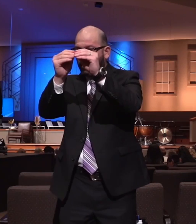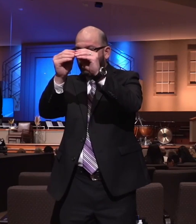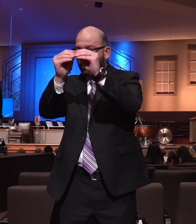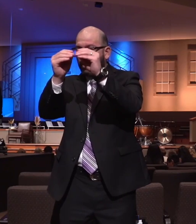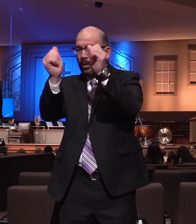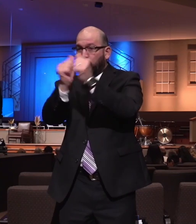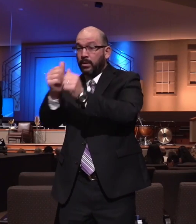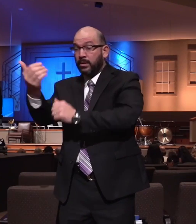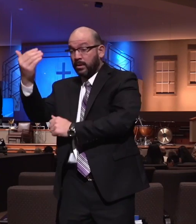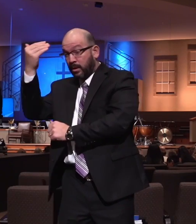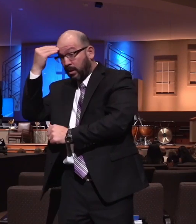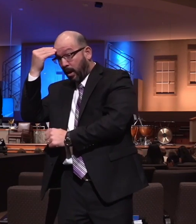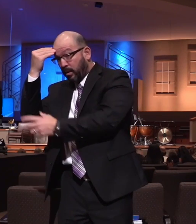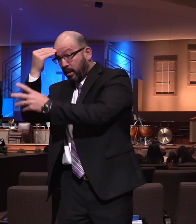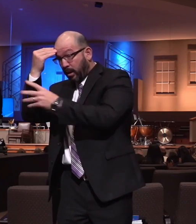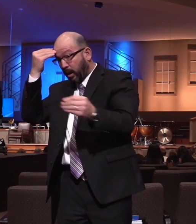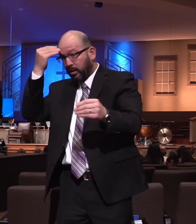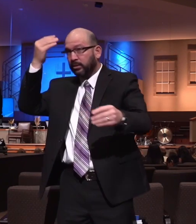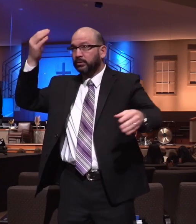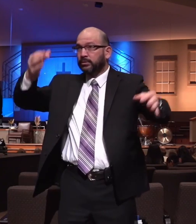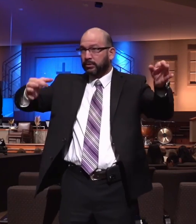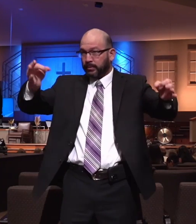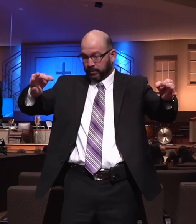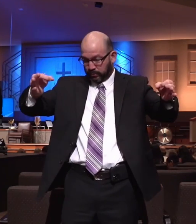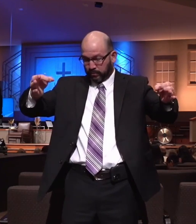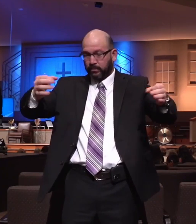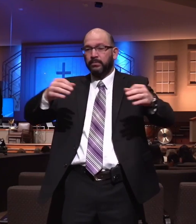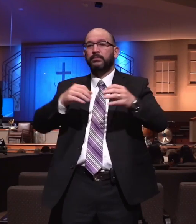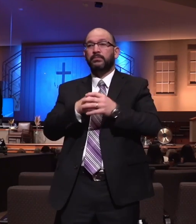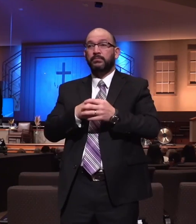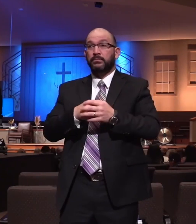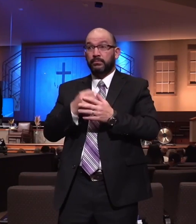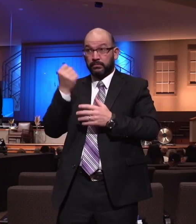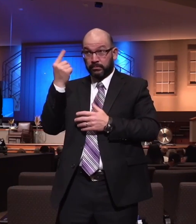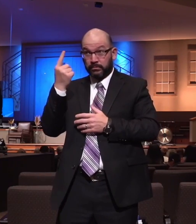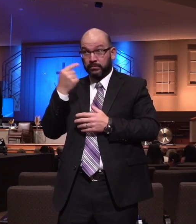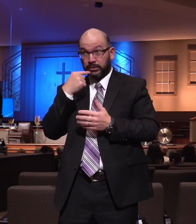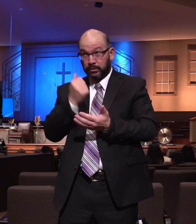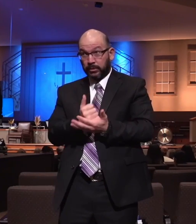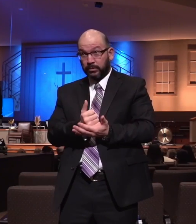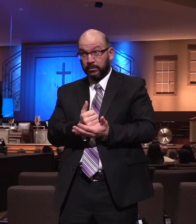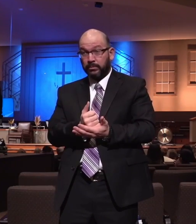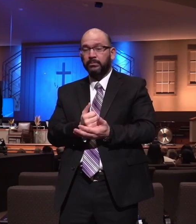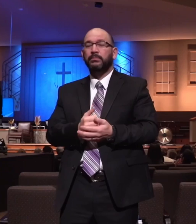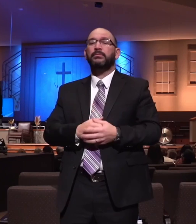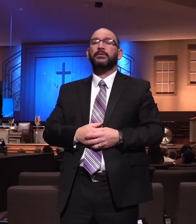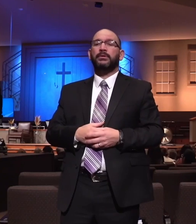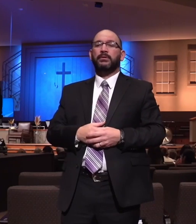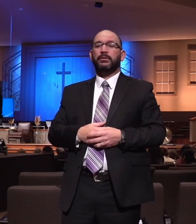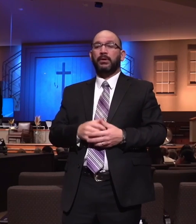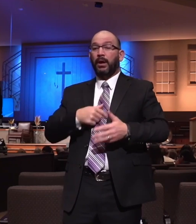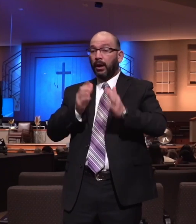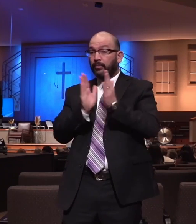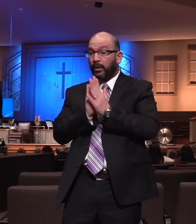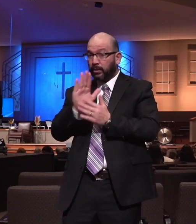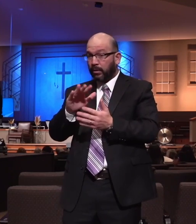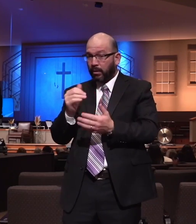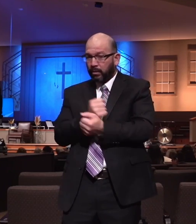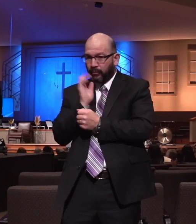knowledge and in all judgment. Everybody with me? Say amen. Amen. I pray that your love may abound more and more in